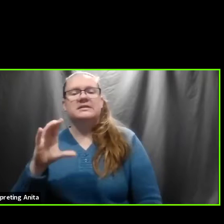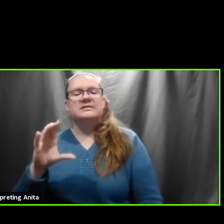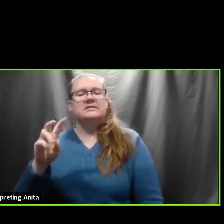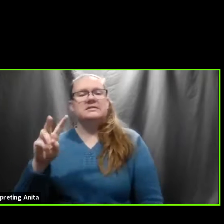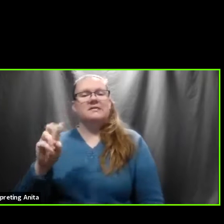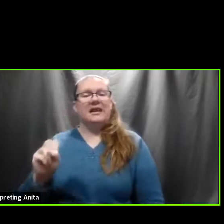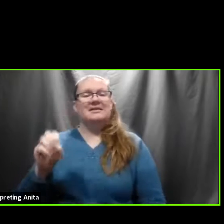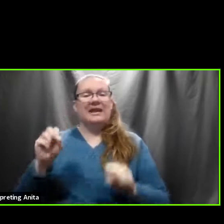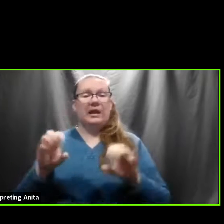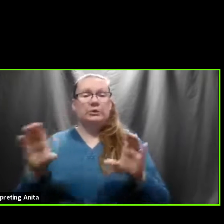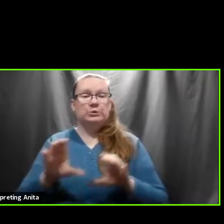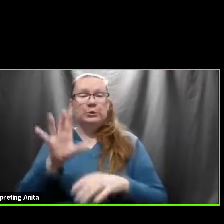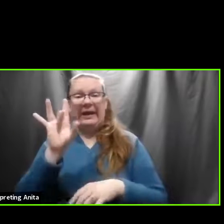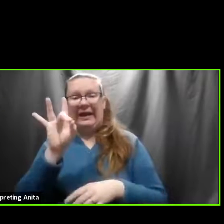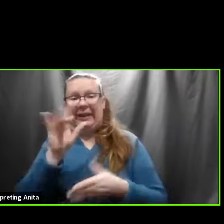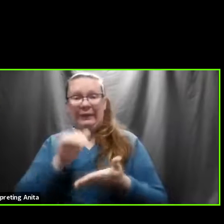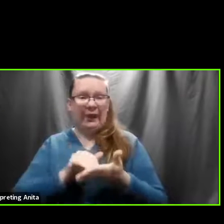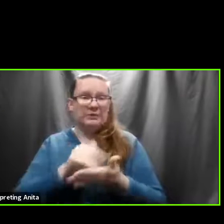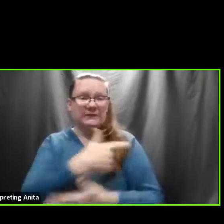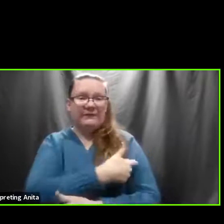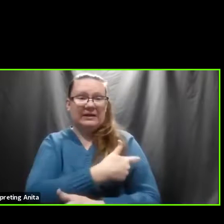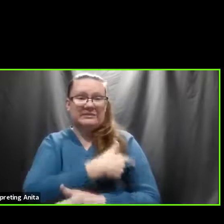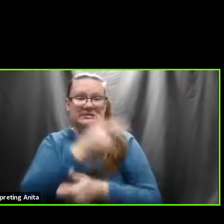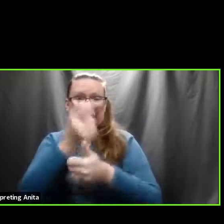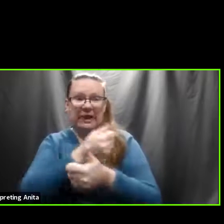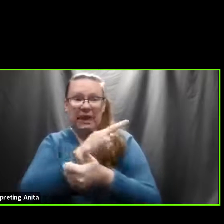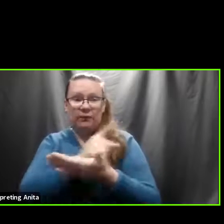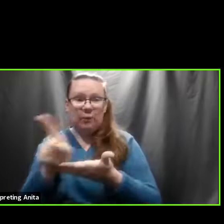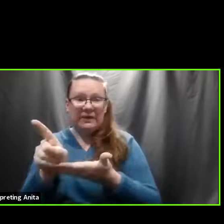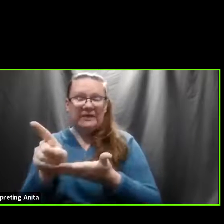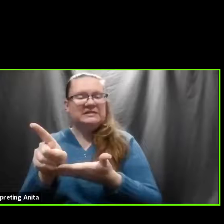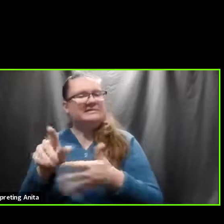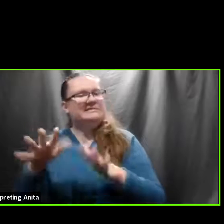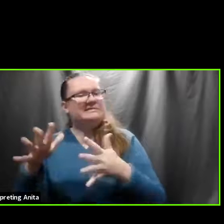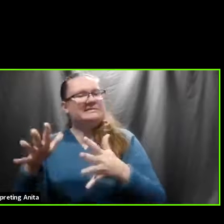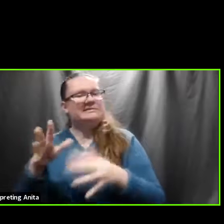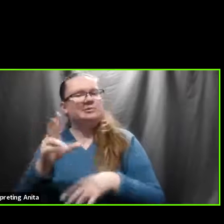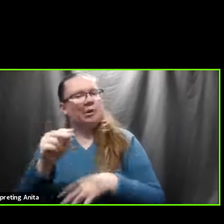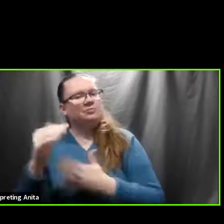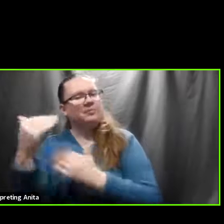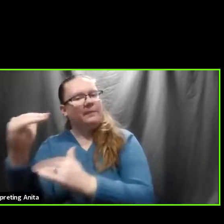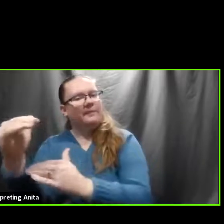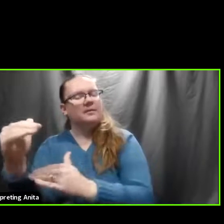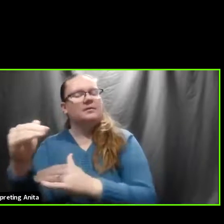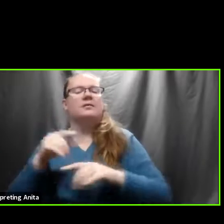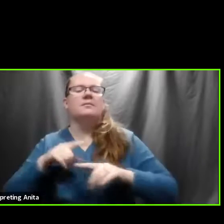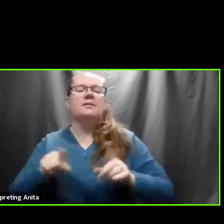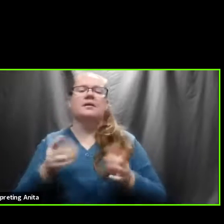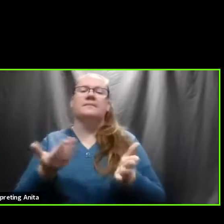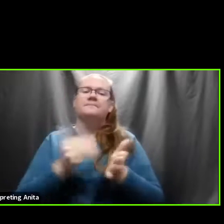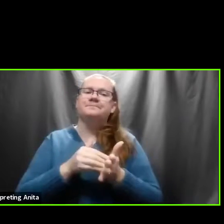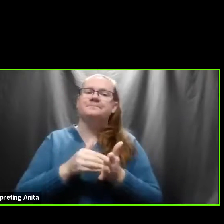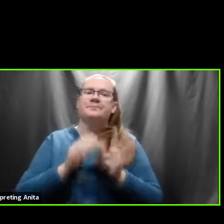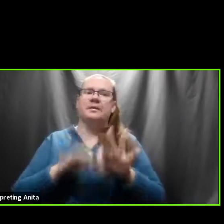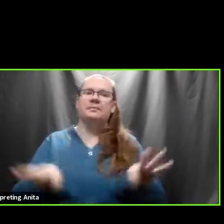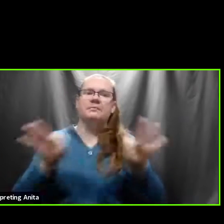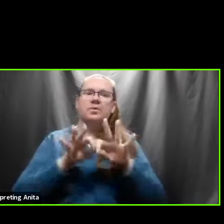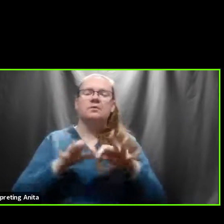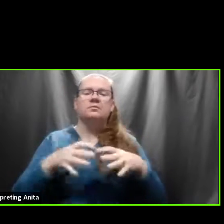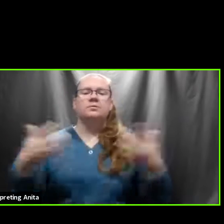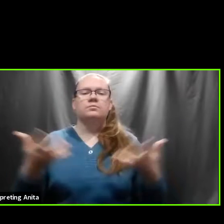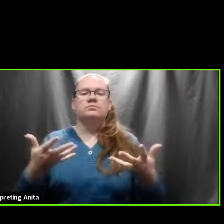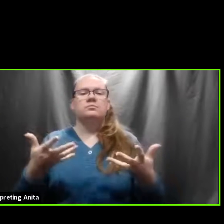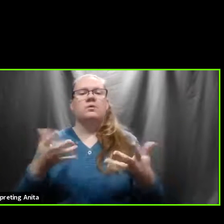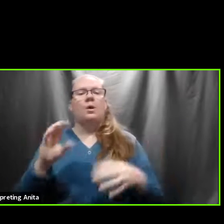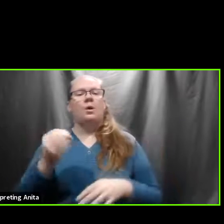know, 8,000 vaccines a week? Again, there's, there's some limiting factors there. But again, I go back to what the Ohio Department